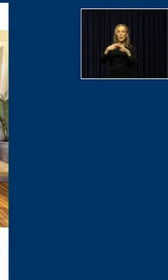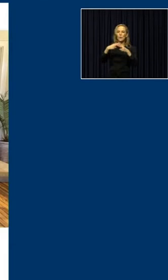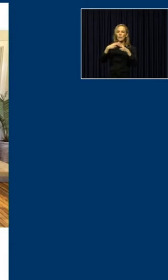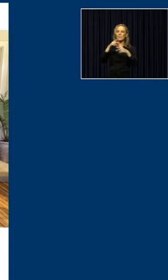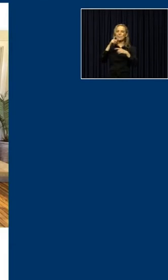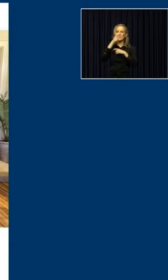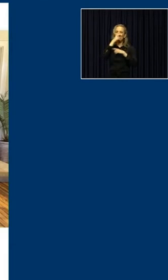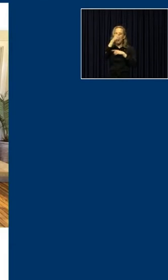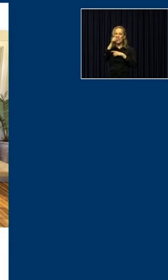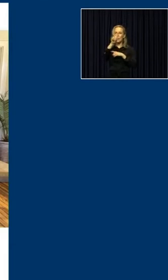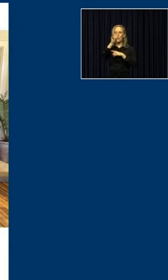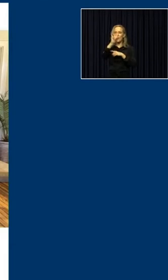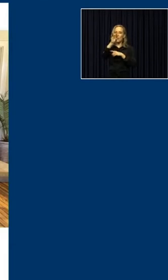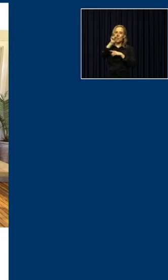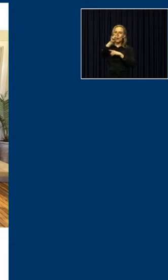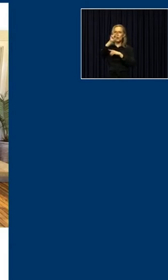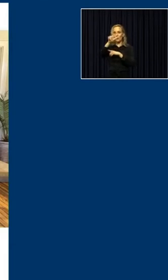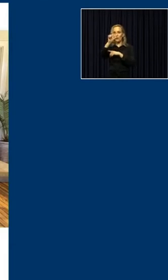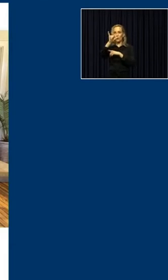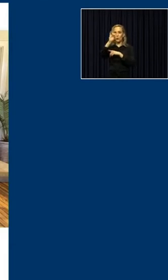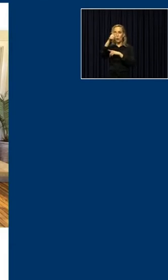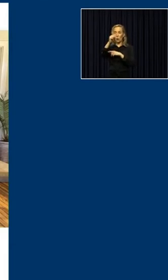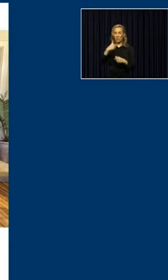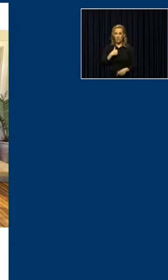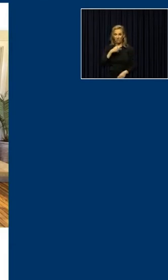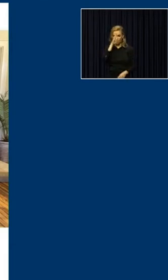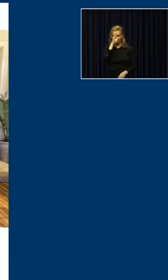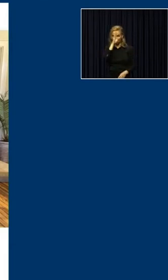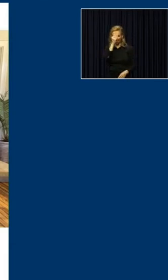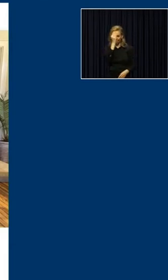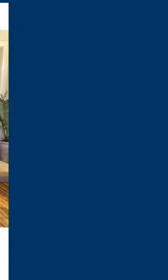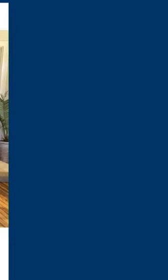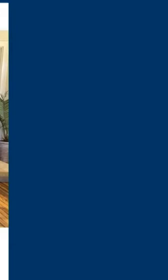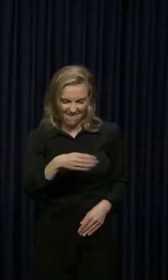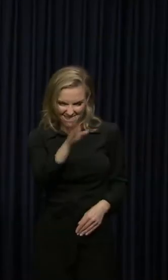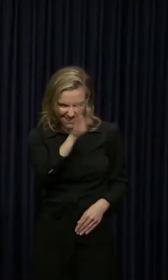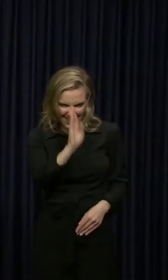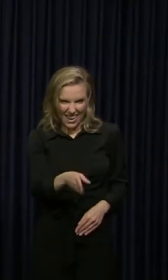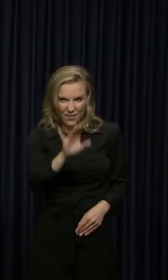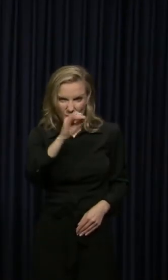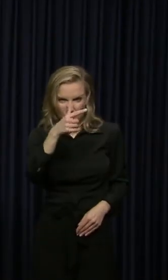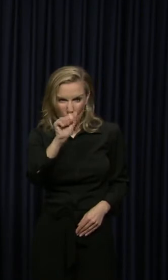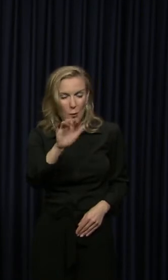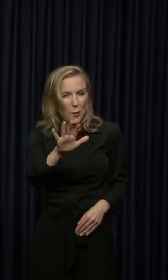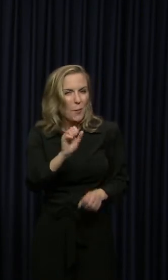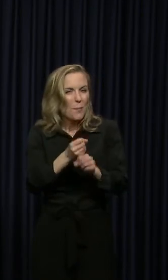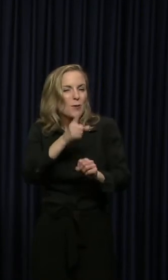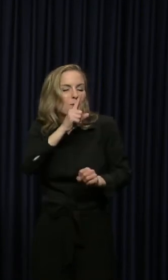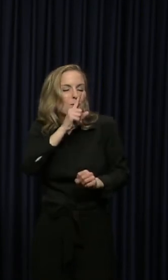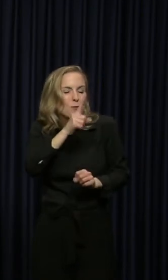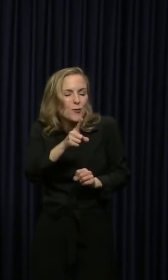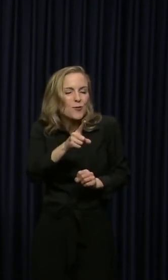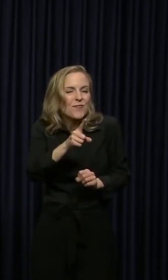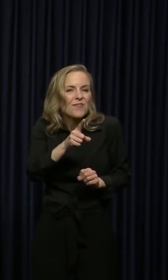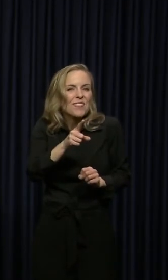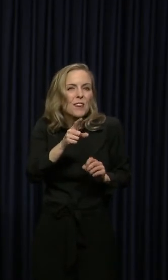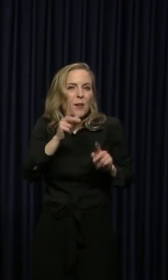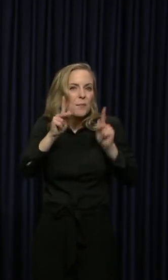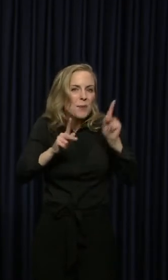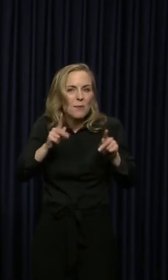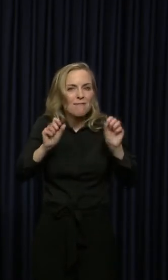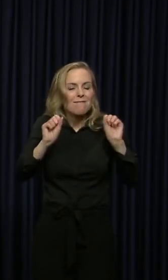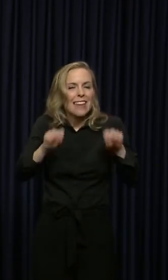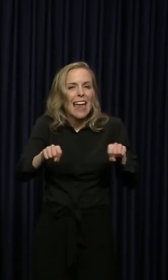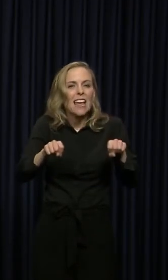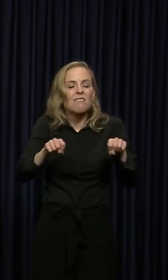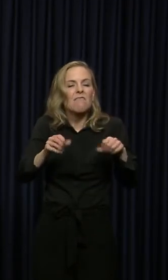I admit, as your governor, I've never done yoga. But making sure that there are ways for folks to